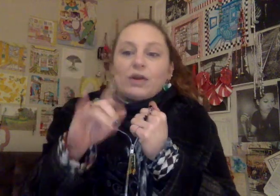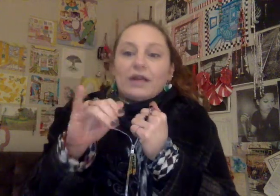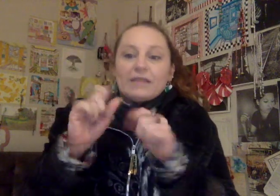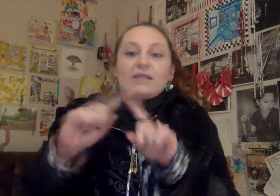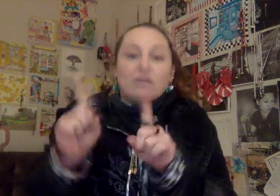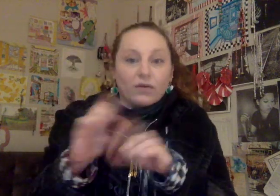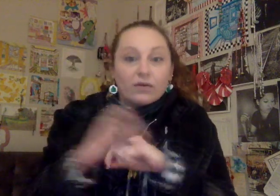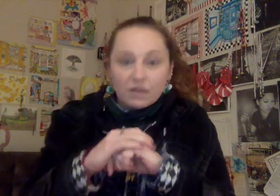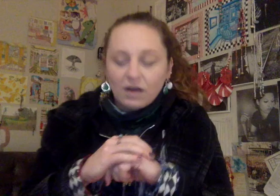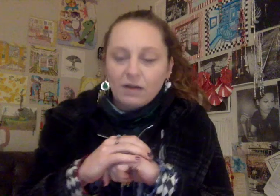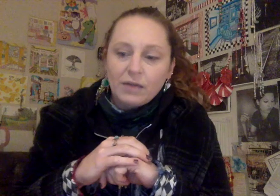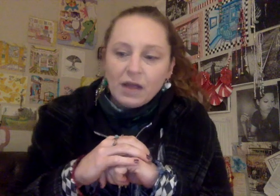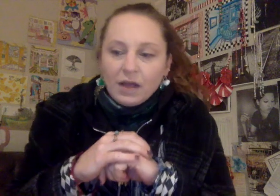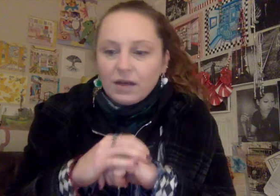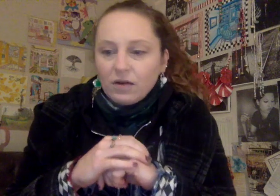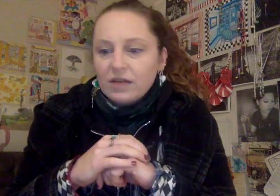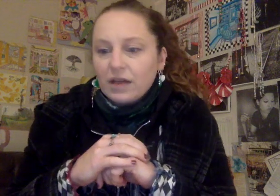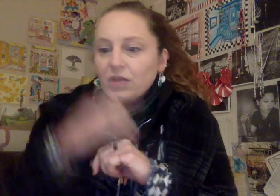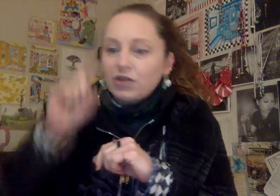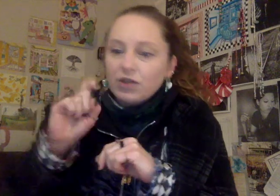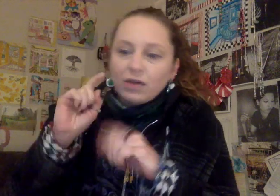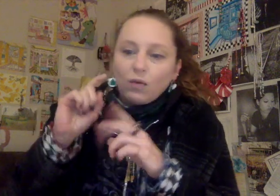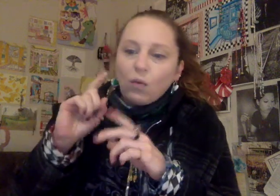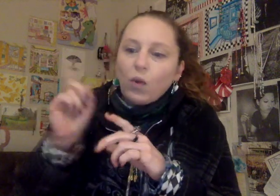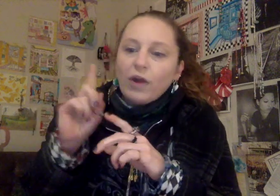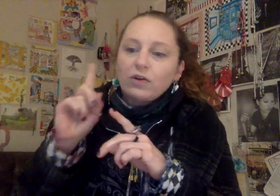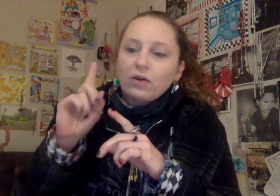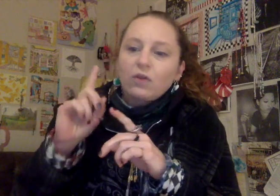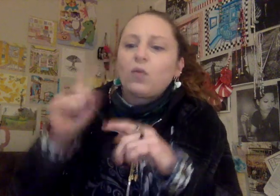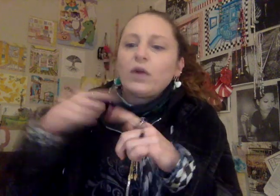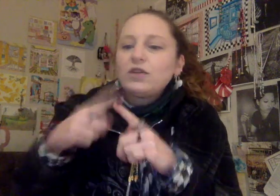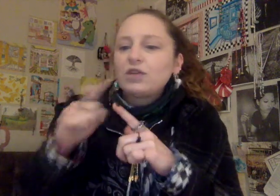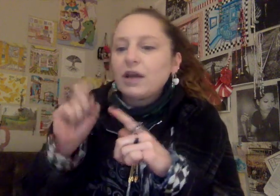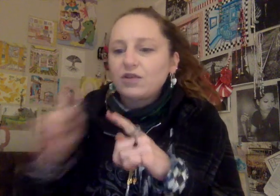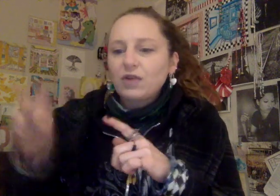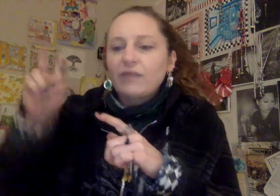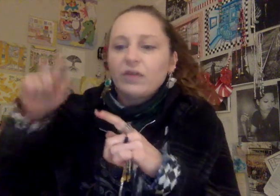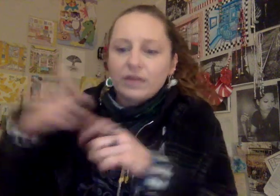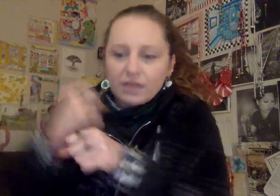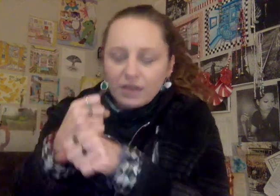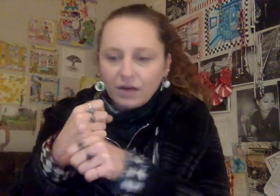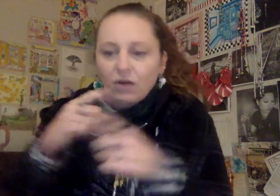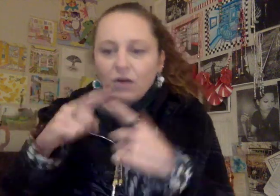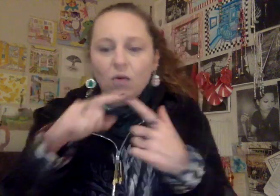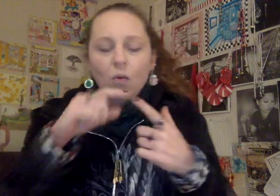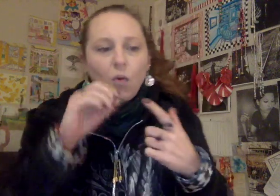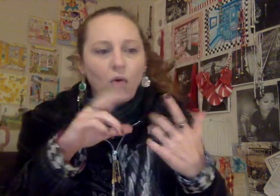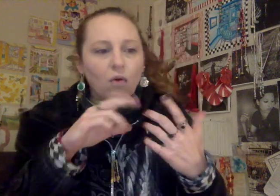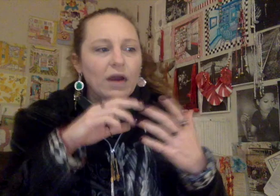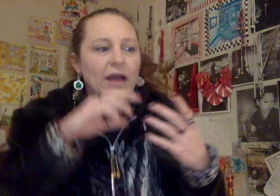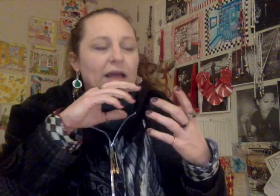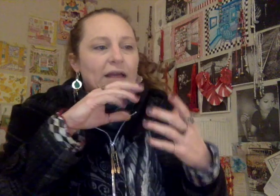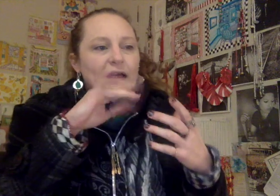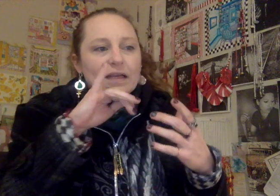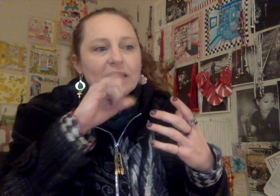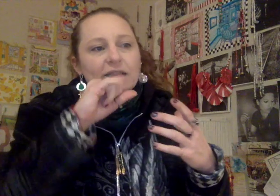is different. Um, you know, it's like, should, where, or when should I travel this year? Or is